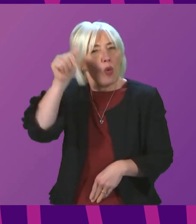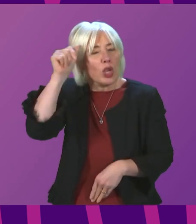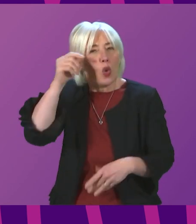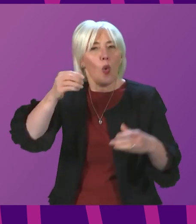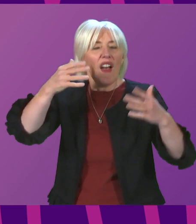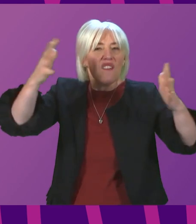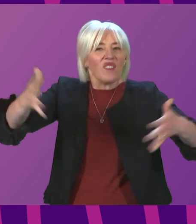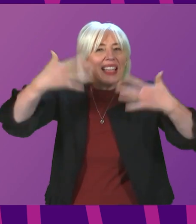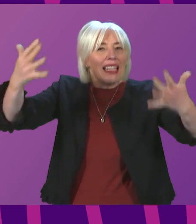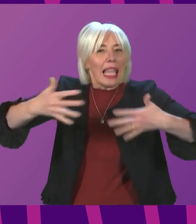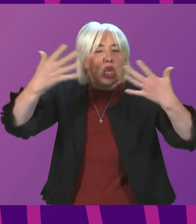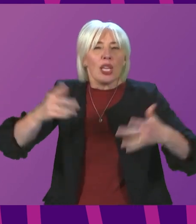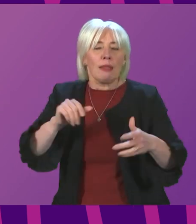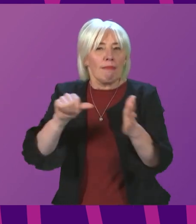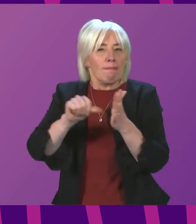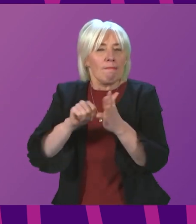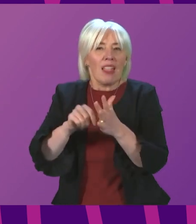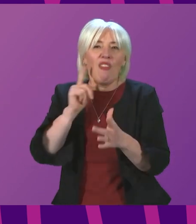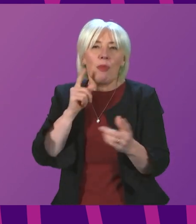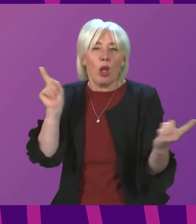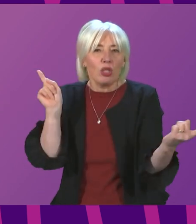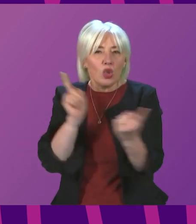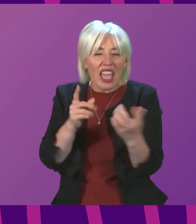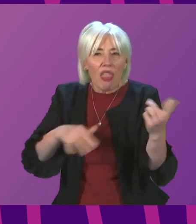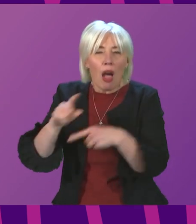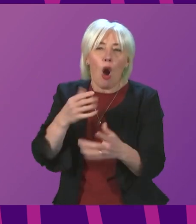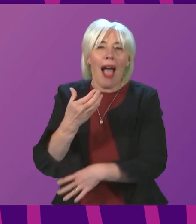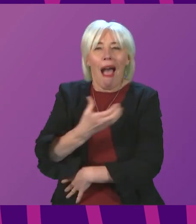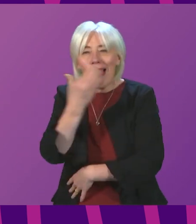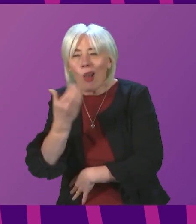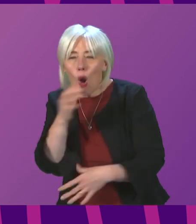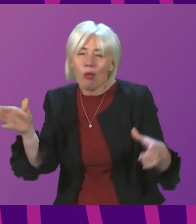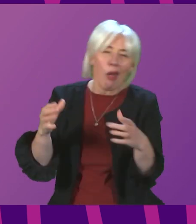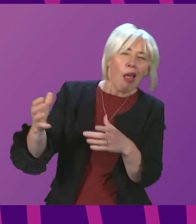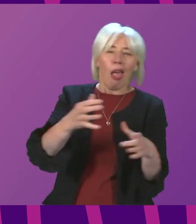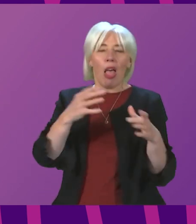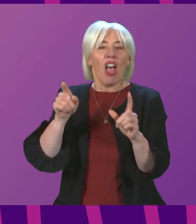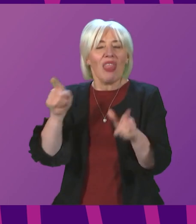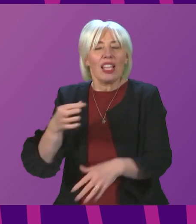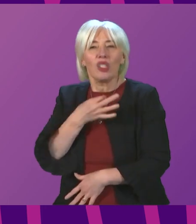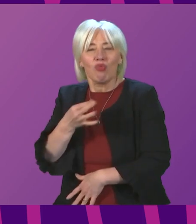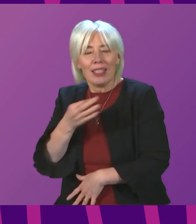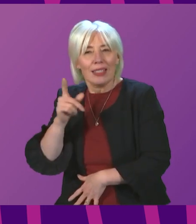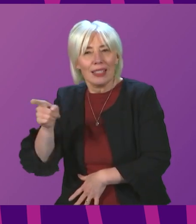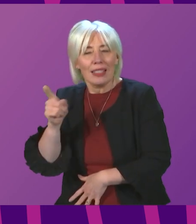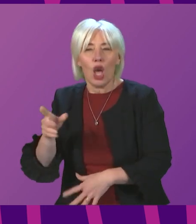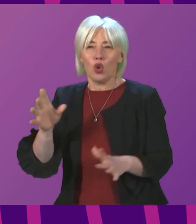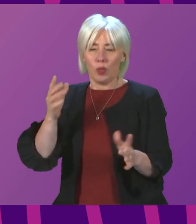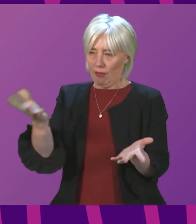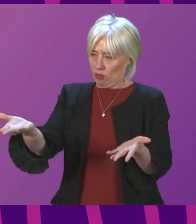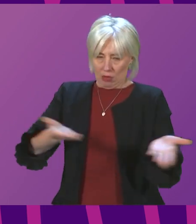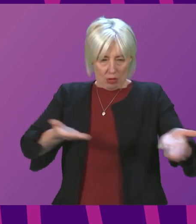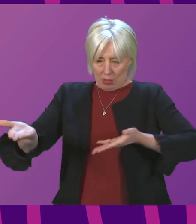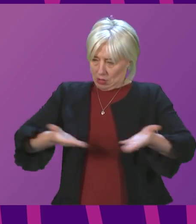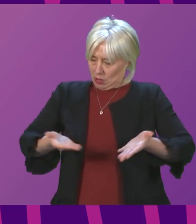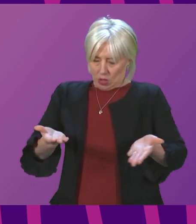difficult, where people come together, where often alcohol is involved. And then we take all of that and we apply our judgment to how best to stem